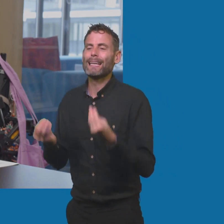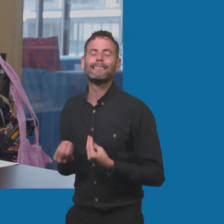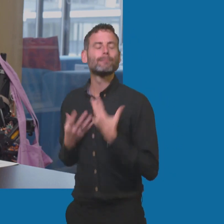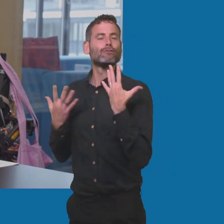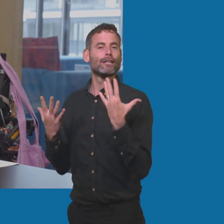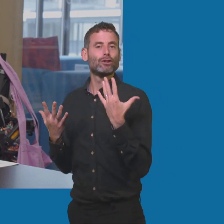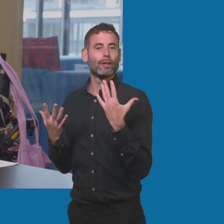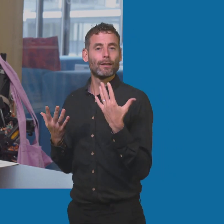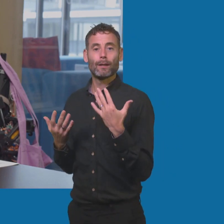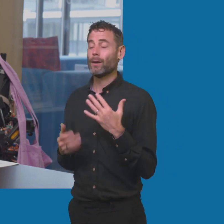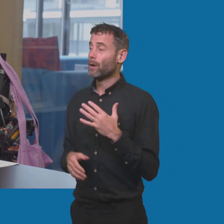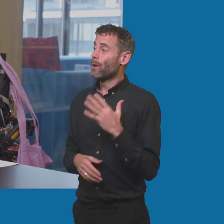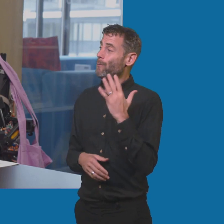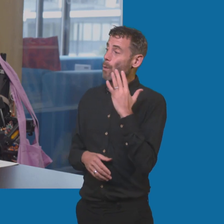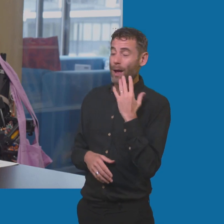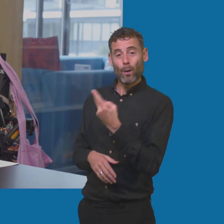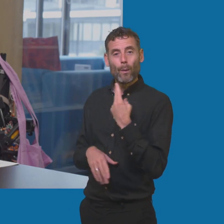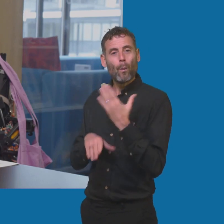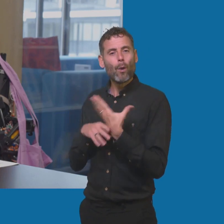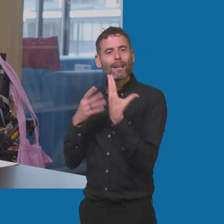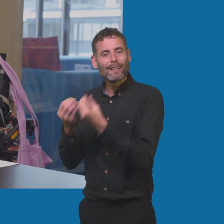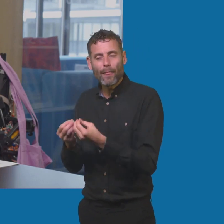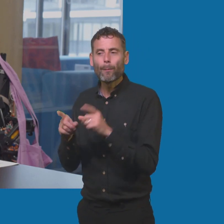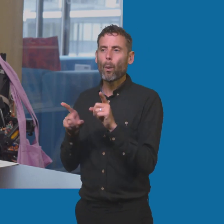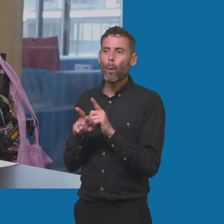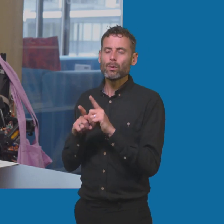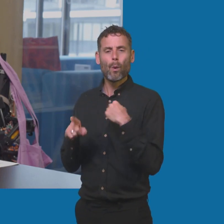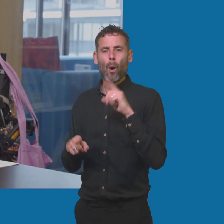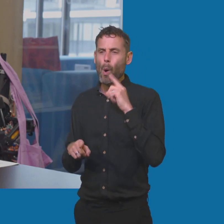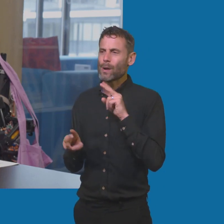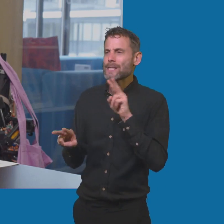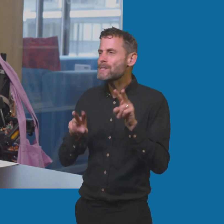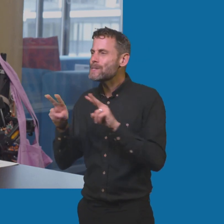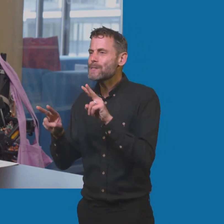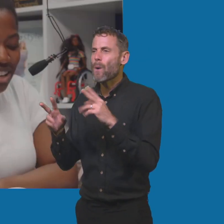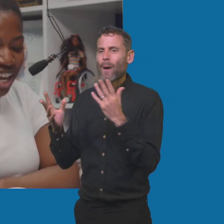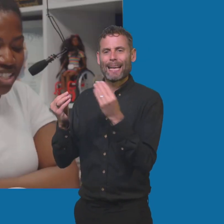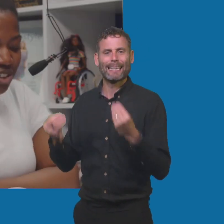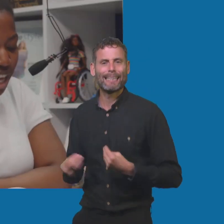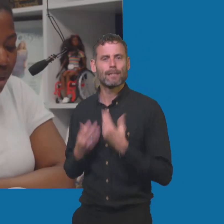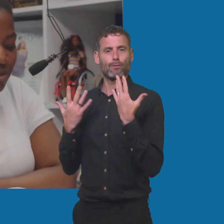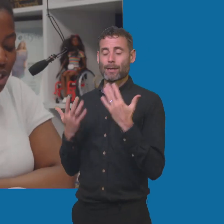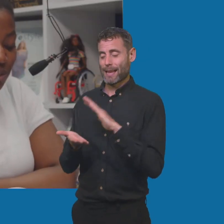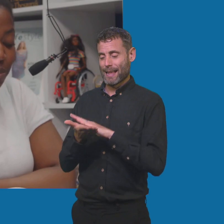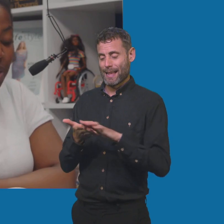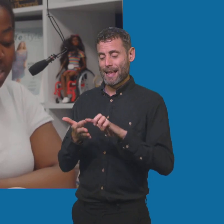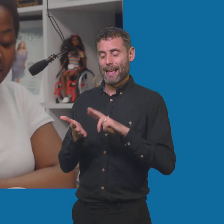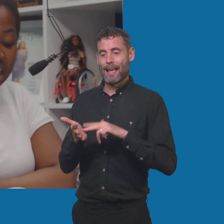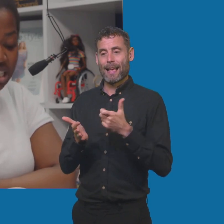when we're working together, but just out and about in general. course I do. So Henrietta Onyema, she's from Bermondsey in